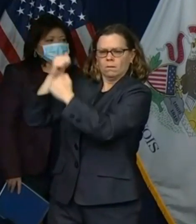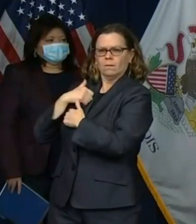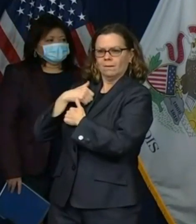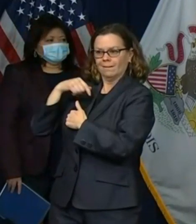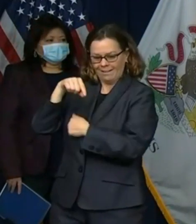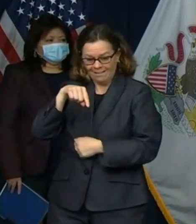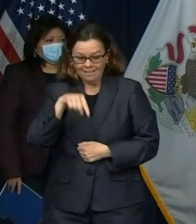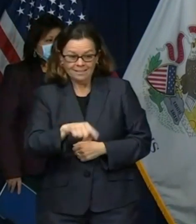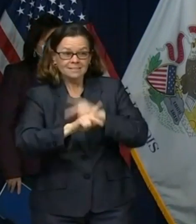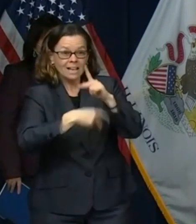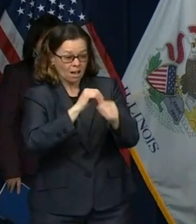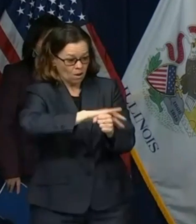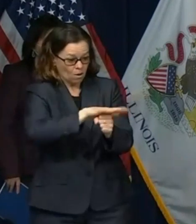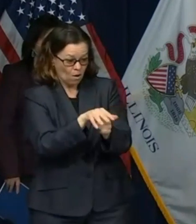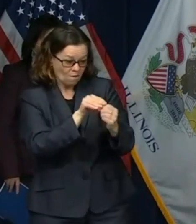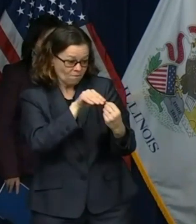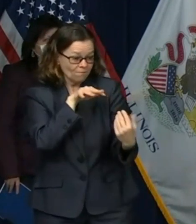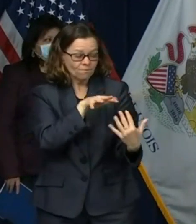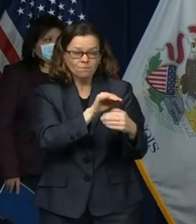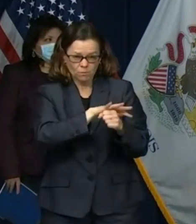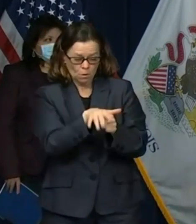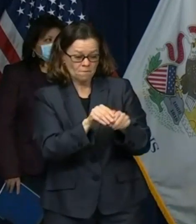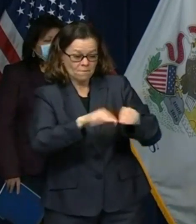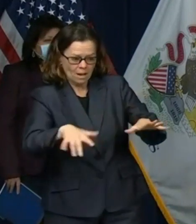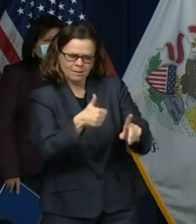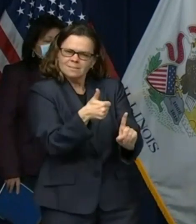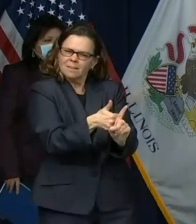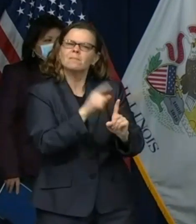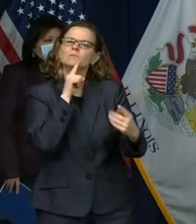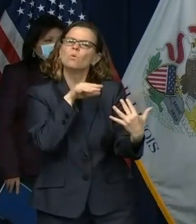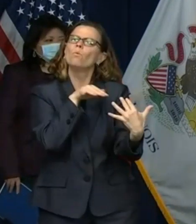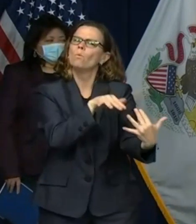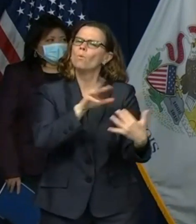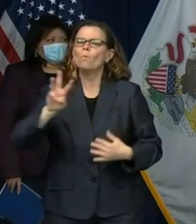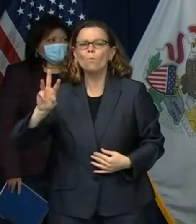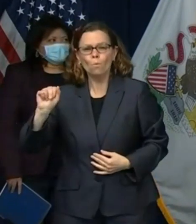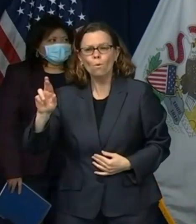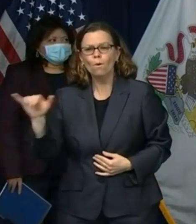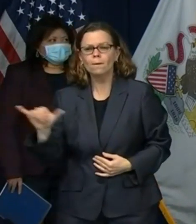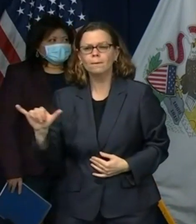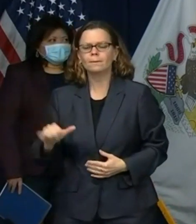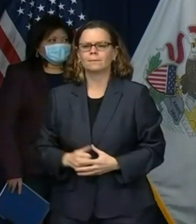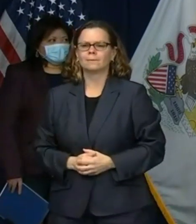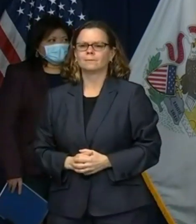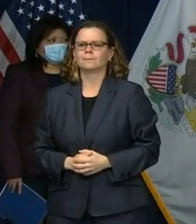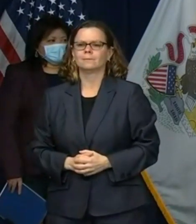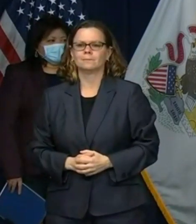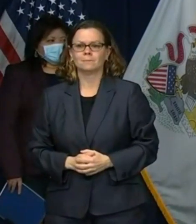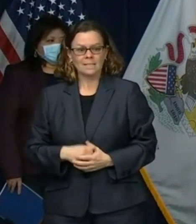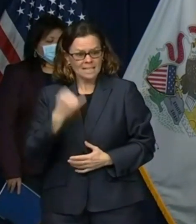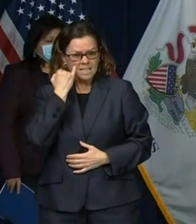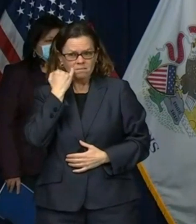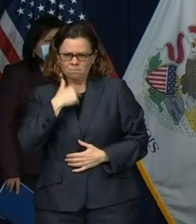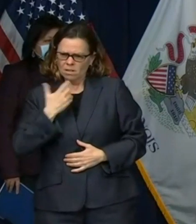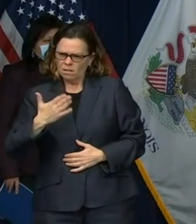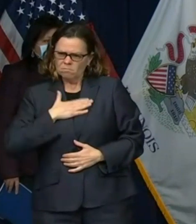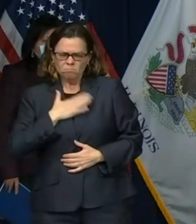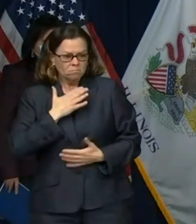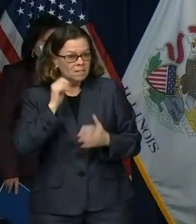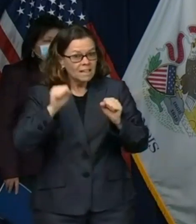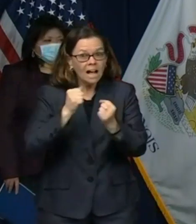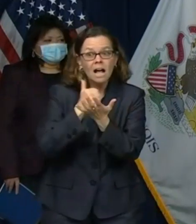if i can make a difference i will kimmy the state of illinois is so very proud of you